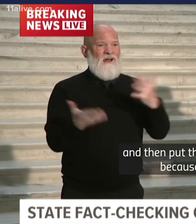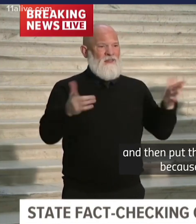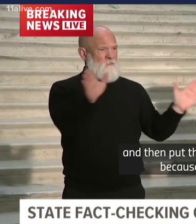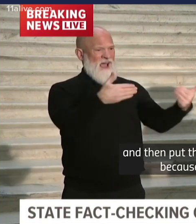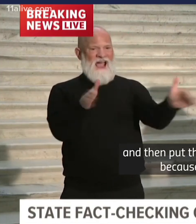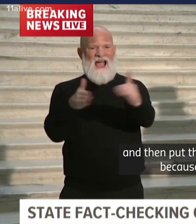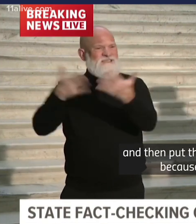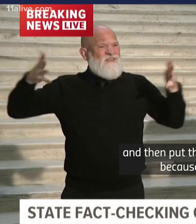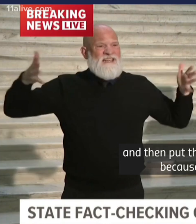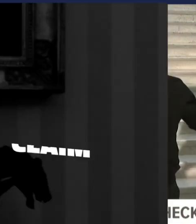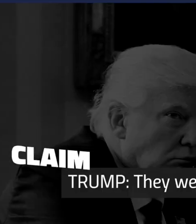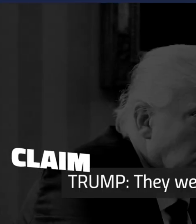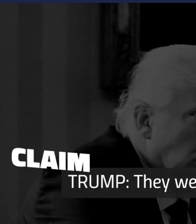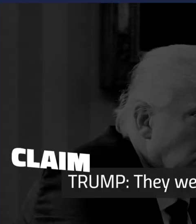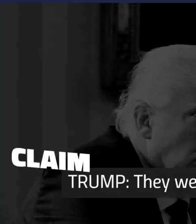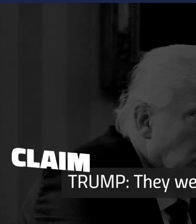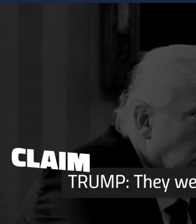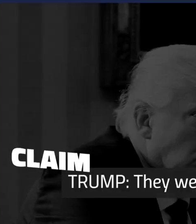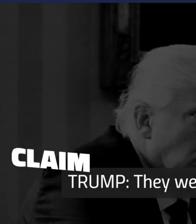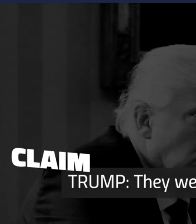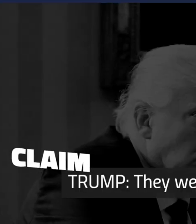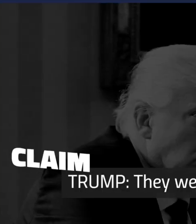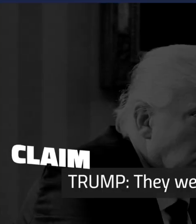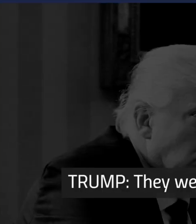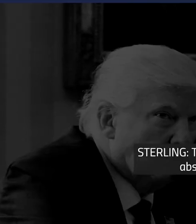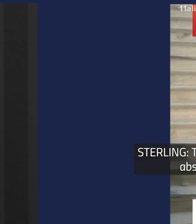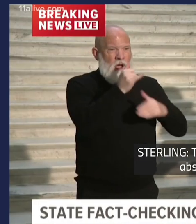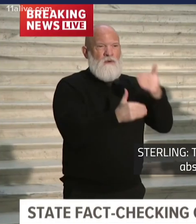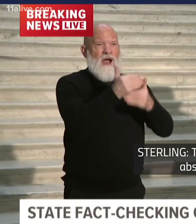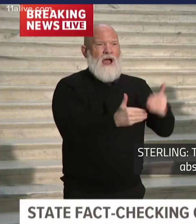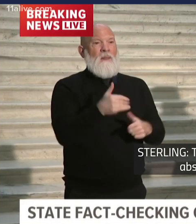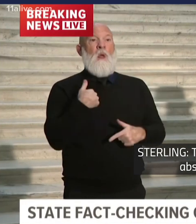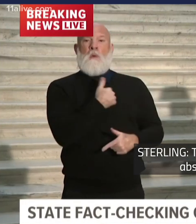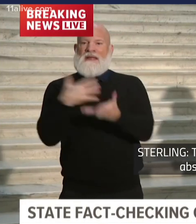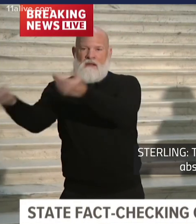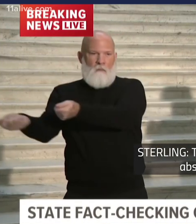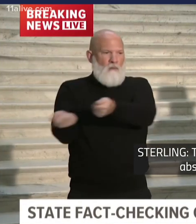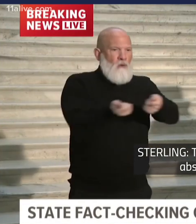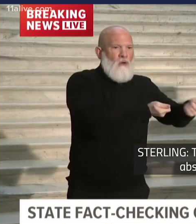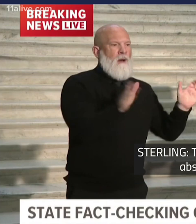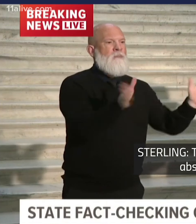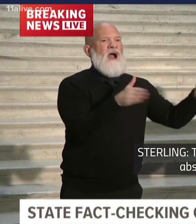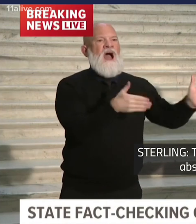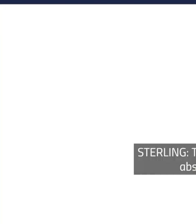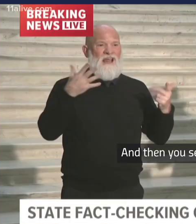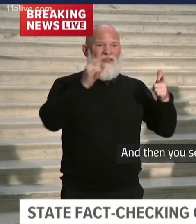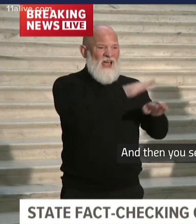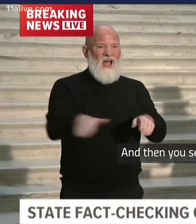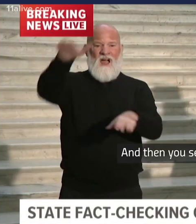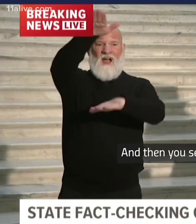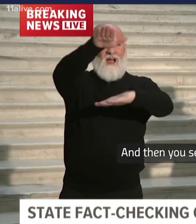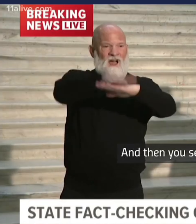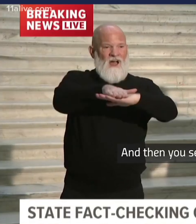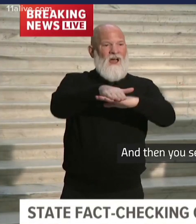put the lid on because the lid matches the box. They weren't in an official voter box. The carriers, which are normal absentee ballot carriers. And